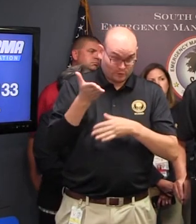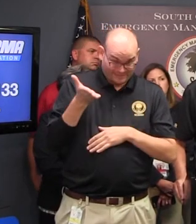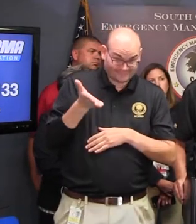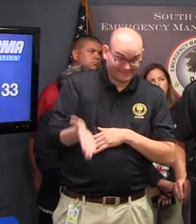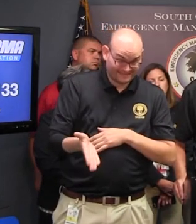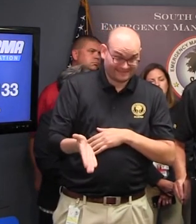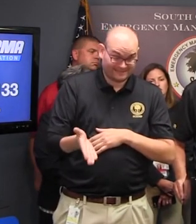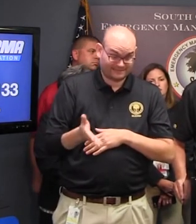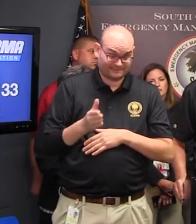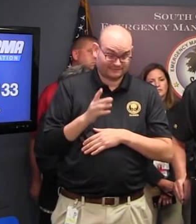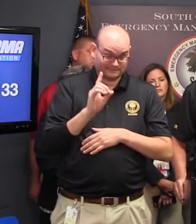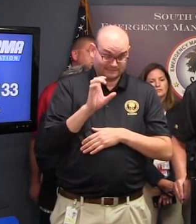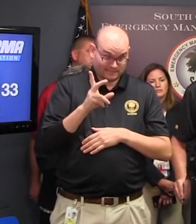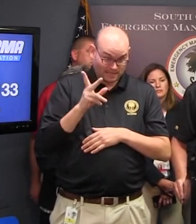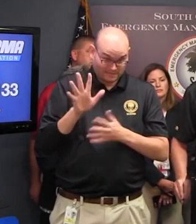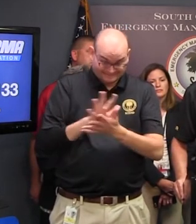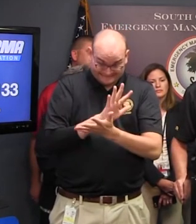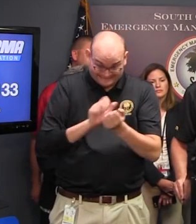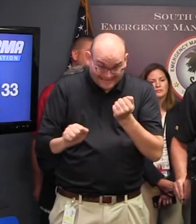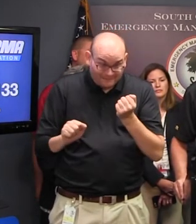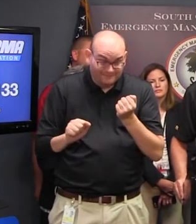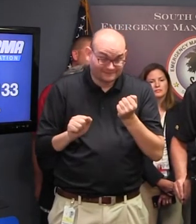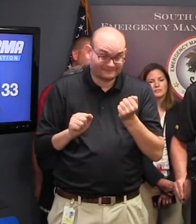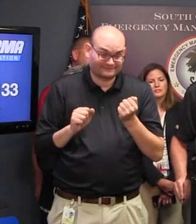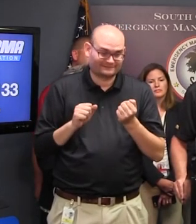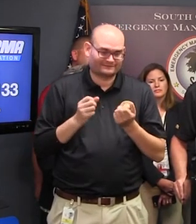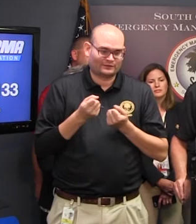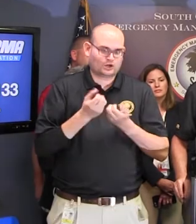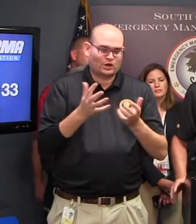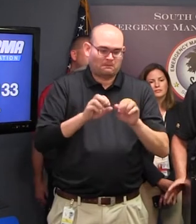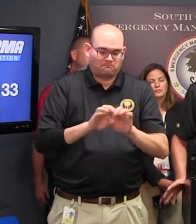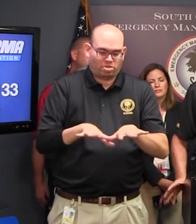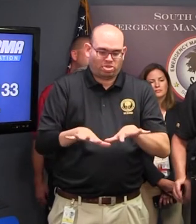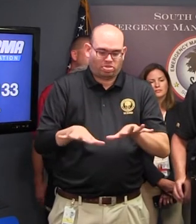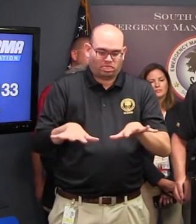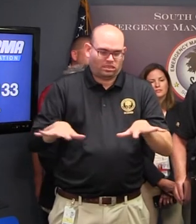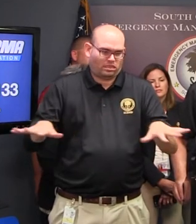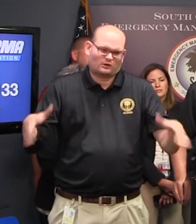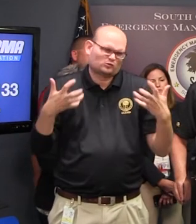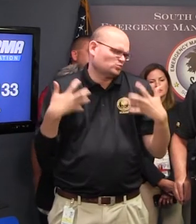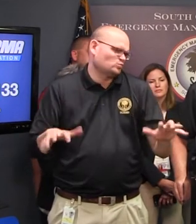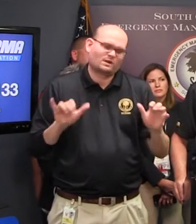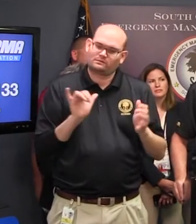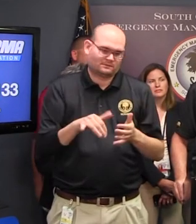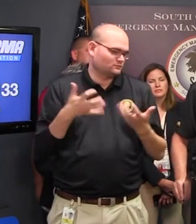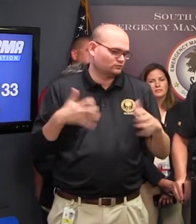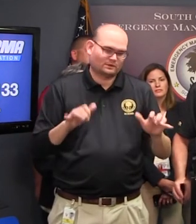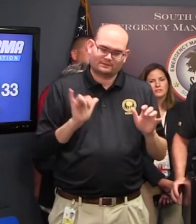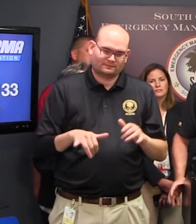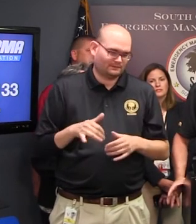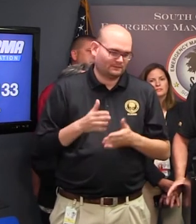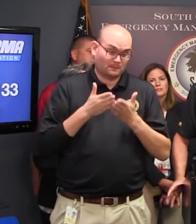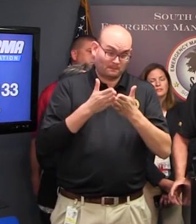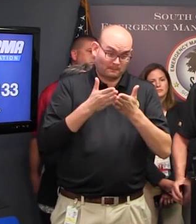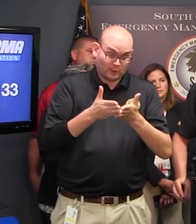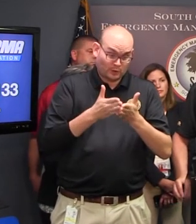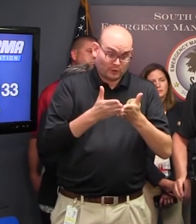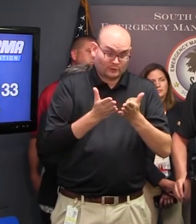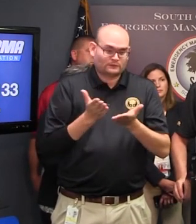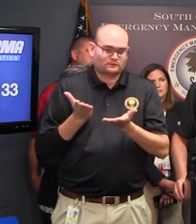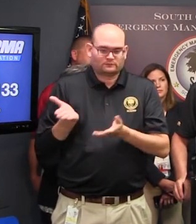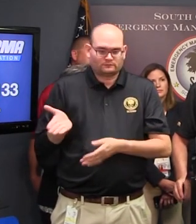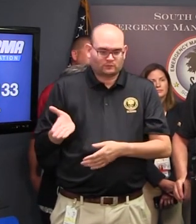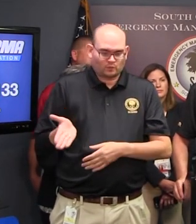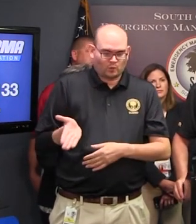within our waterways that could be dangerous for boaters in the future So please remove those boats from the water now We will continue to work with our